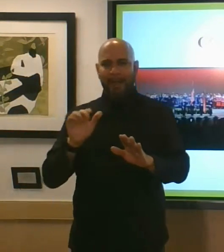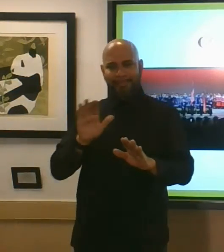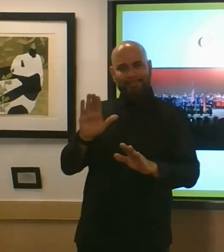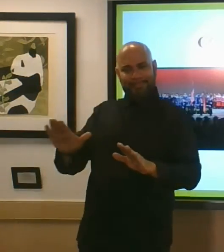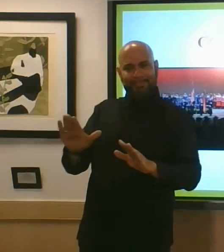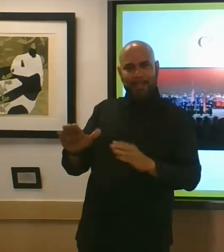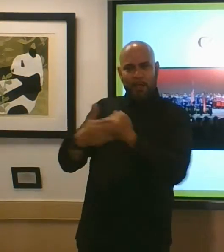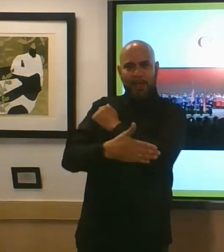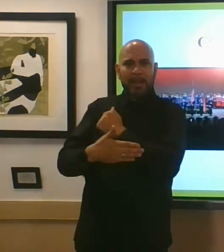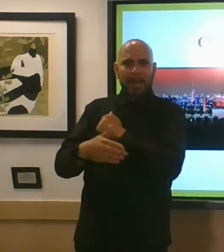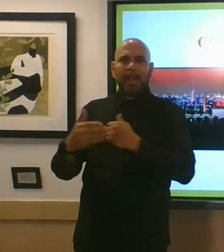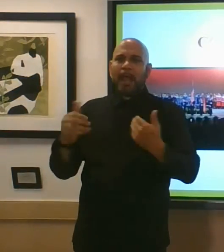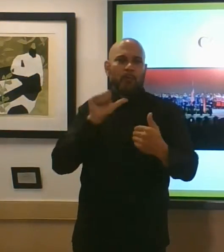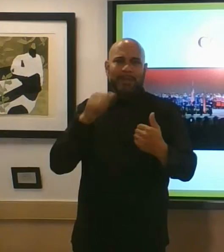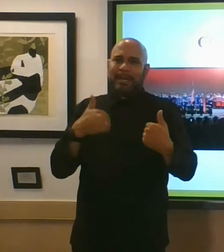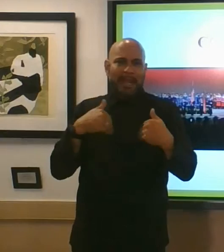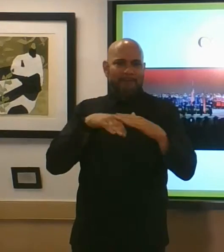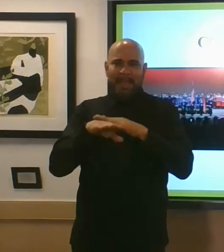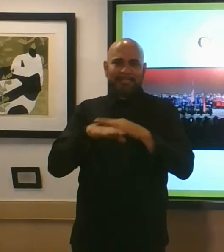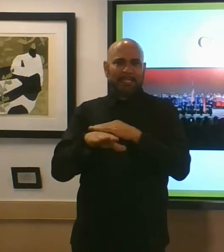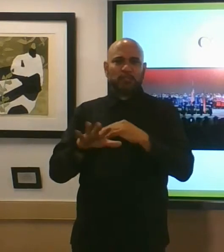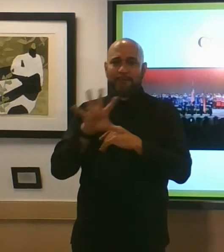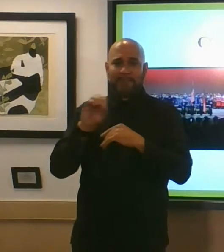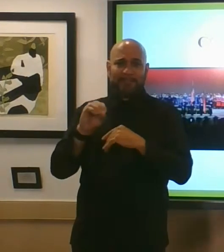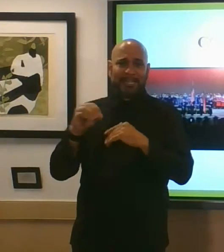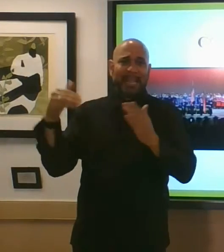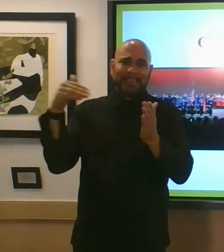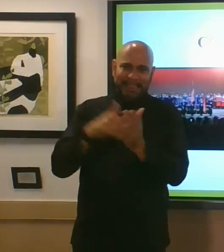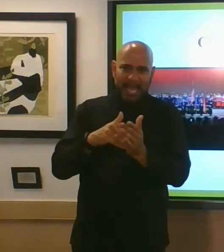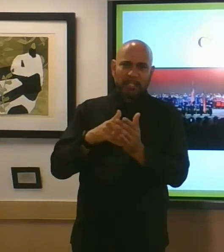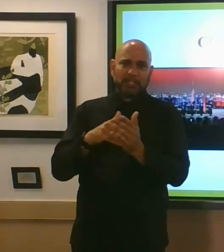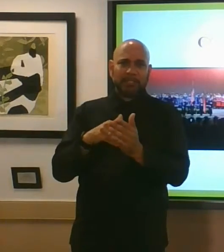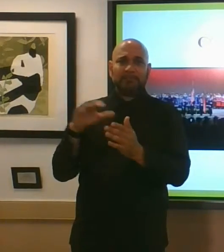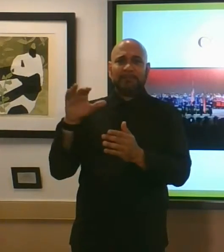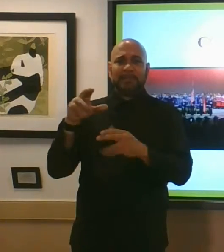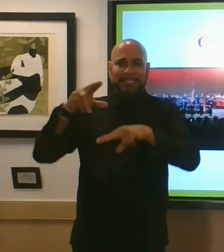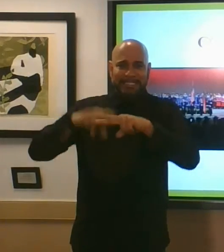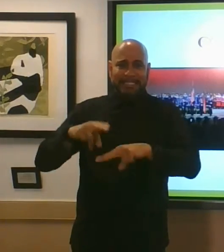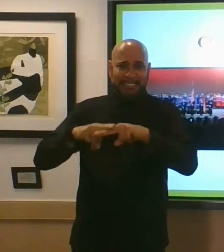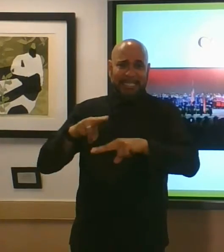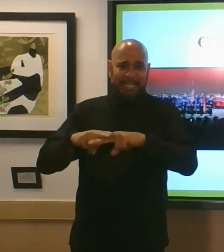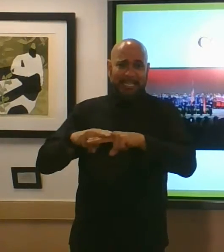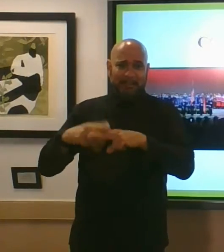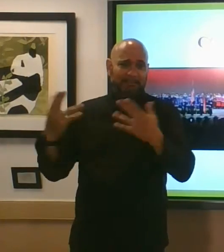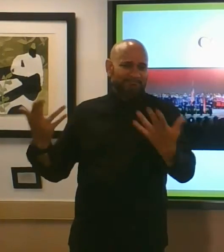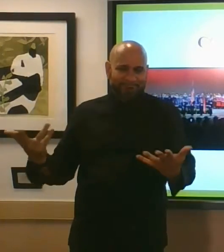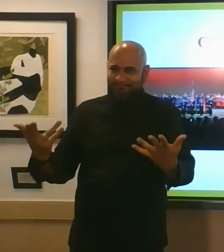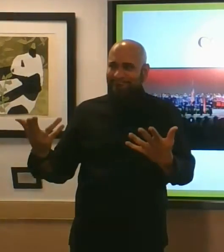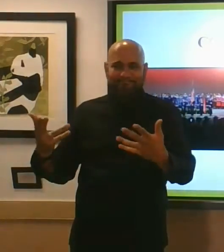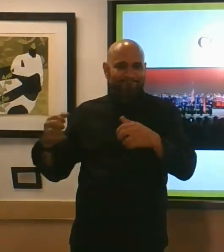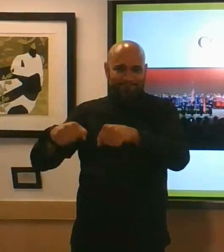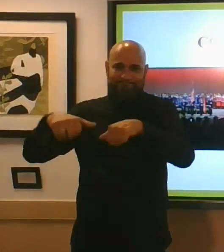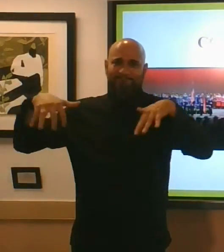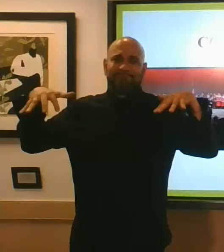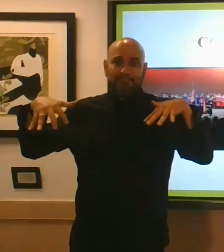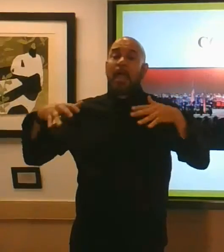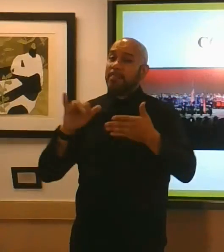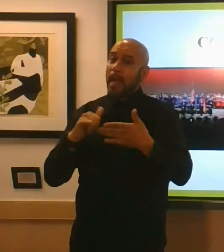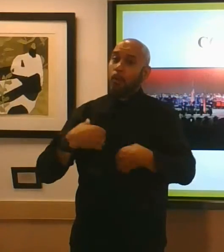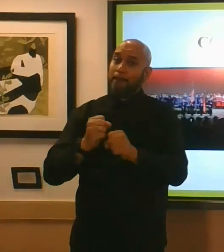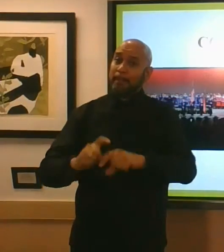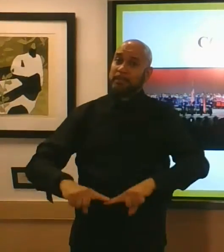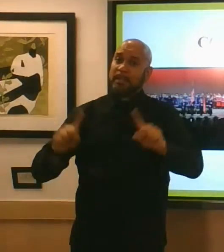and we didn't have access to a 50 000 seat facility like henry county had access to that would have really made the difference